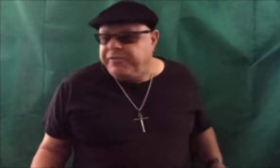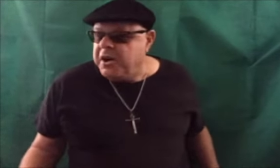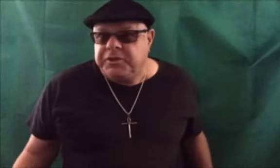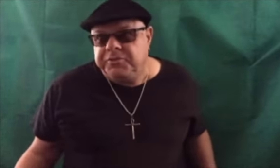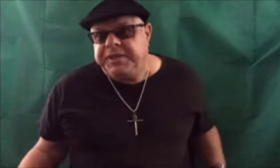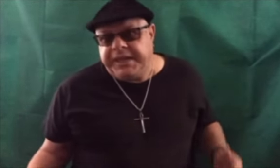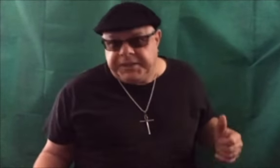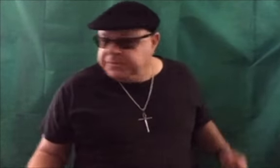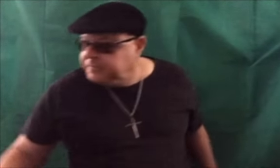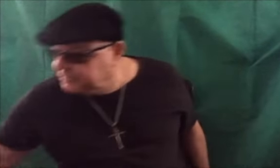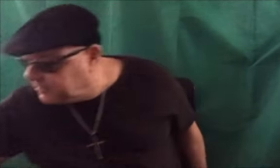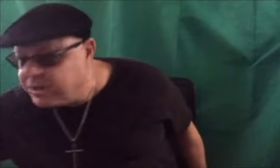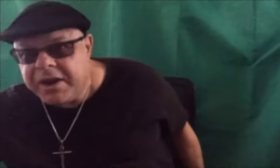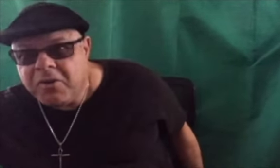funk. You dig it? Right on.